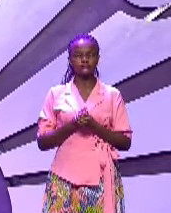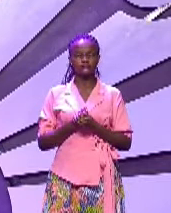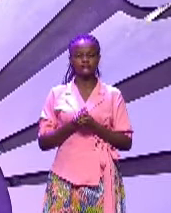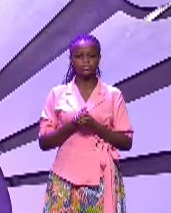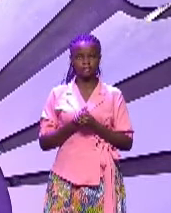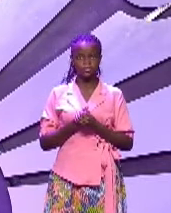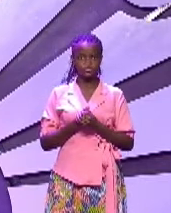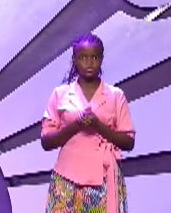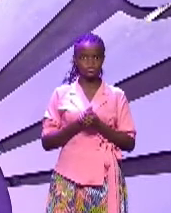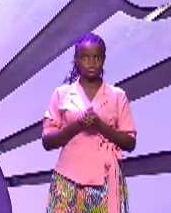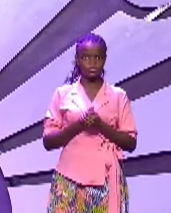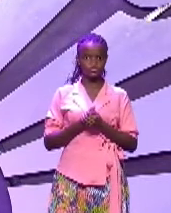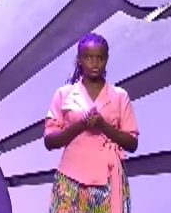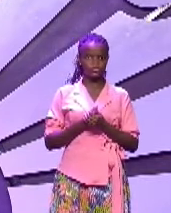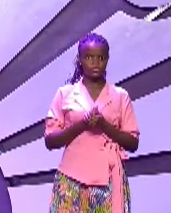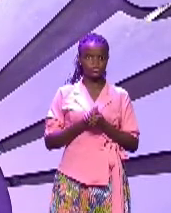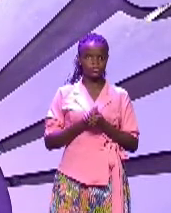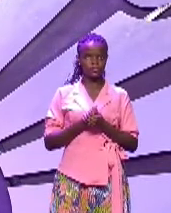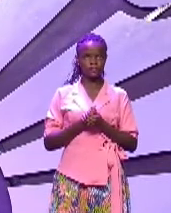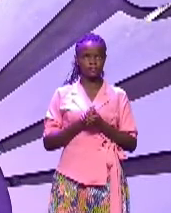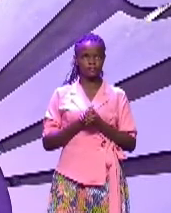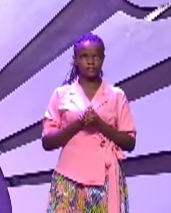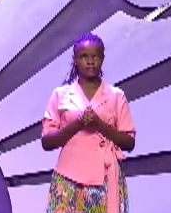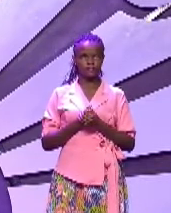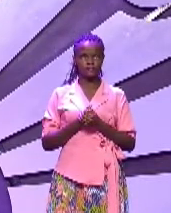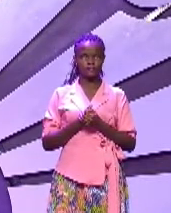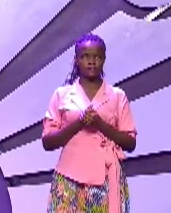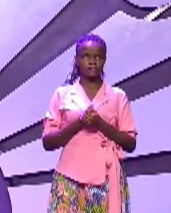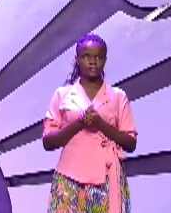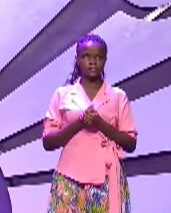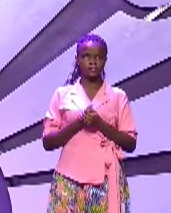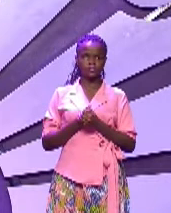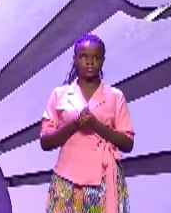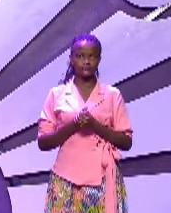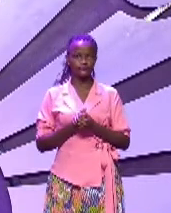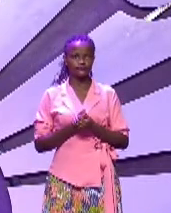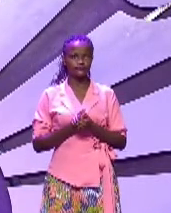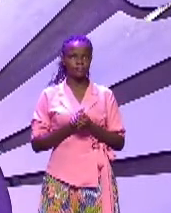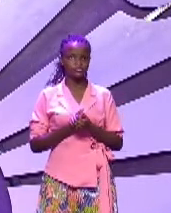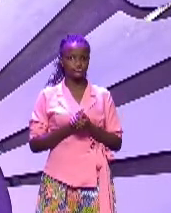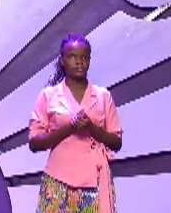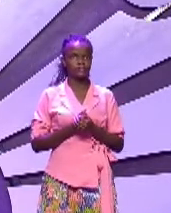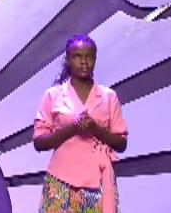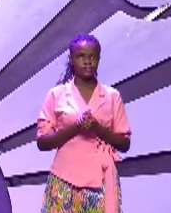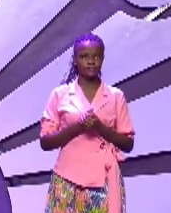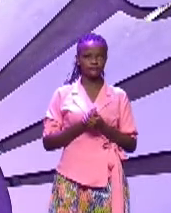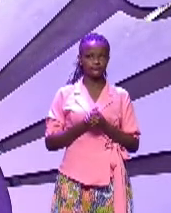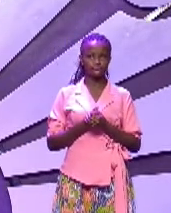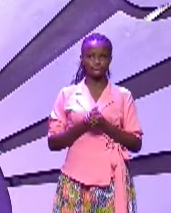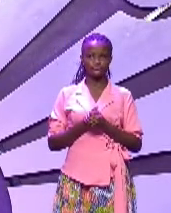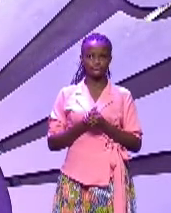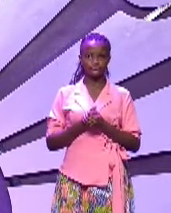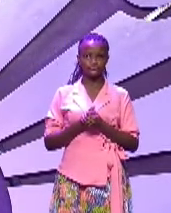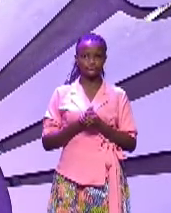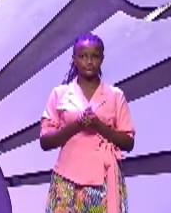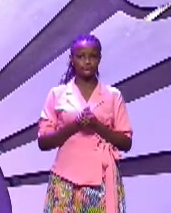gue emirundi ebili. Amazi manji negava mchibina negava mchibina nebanywa nebisibo